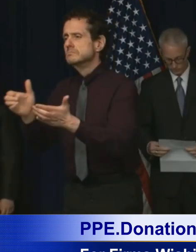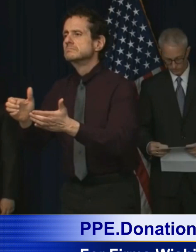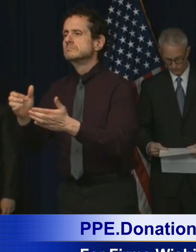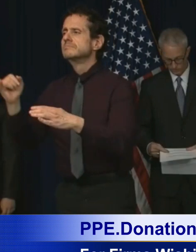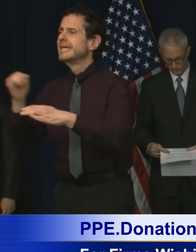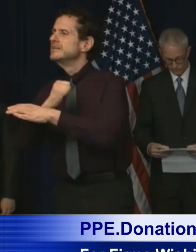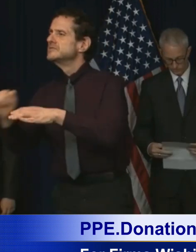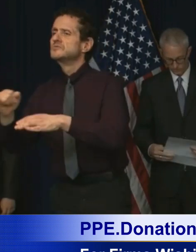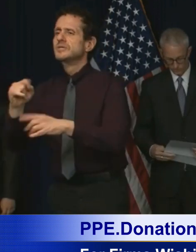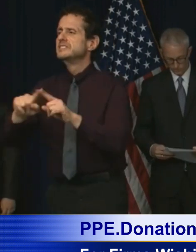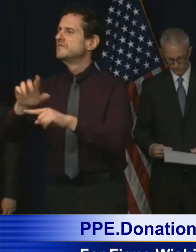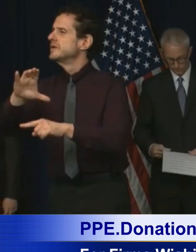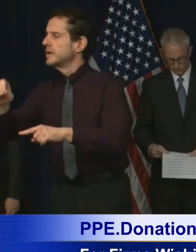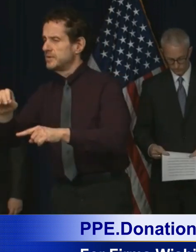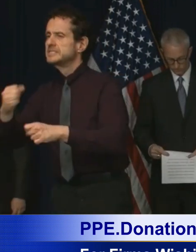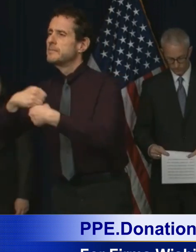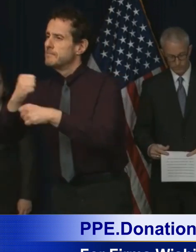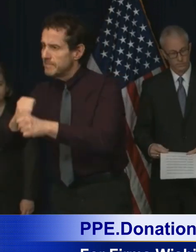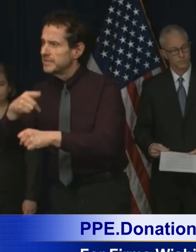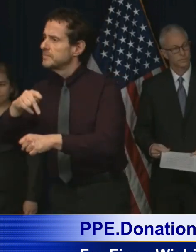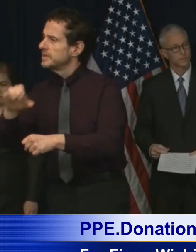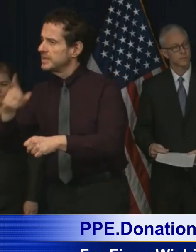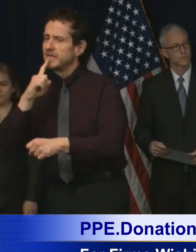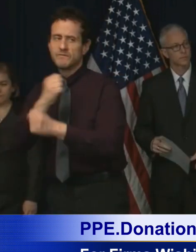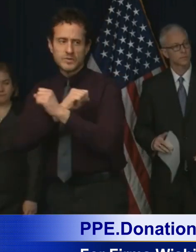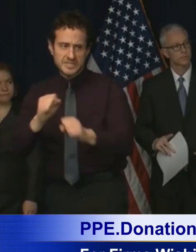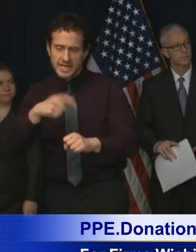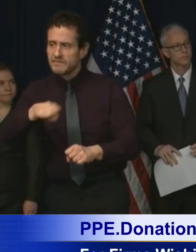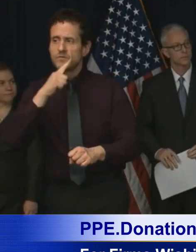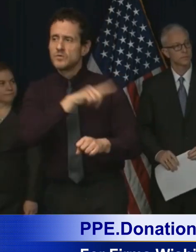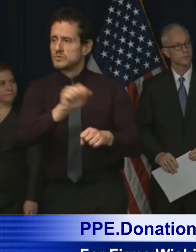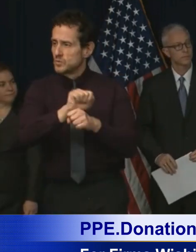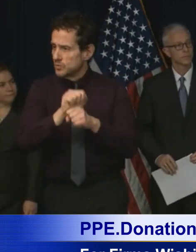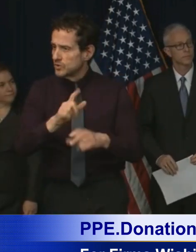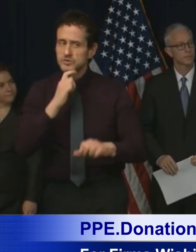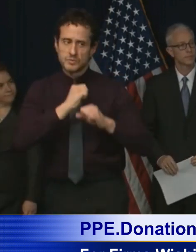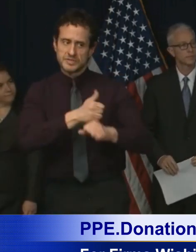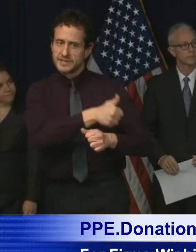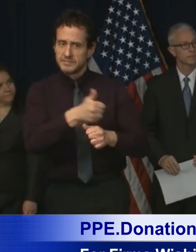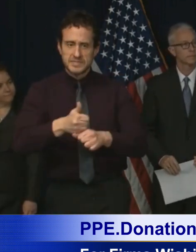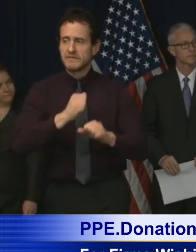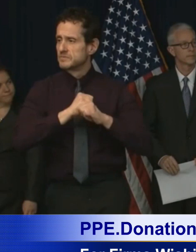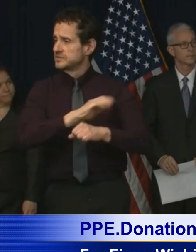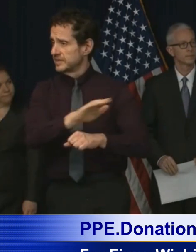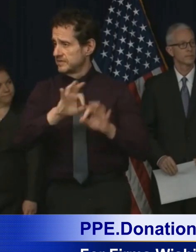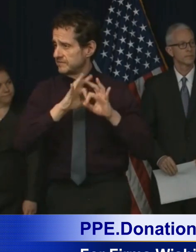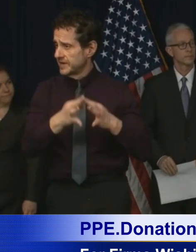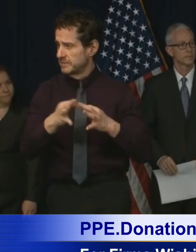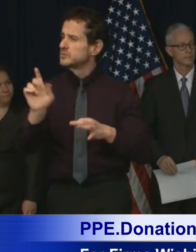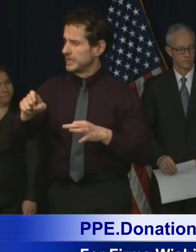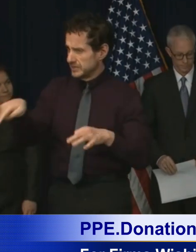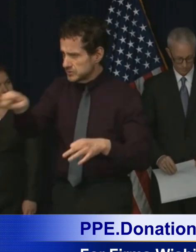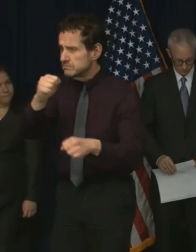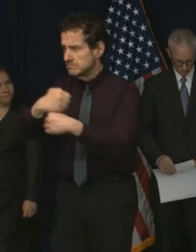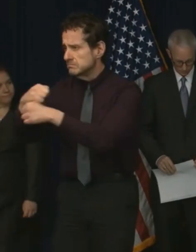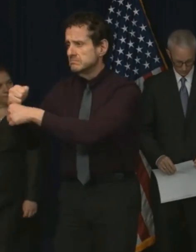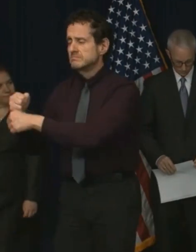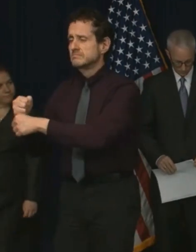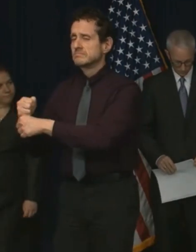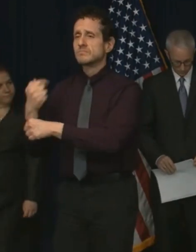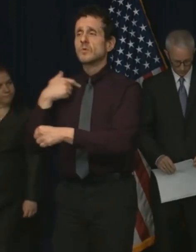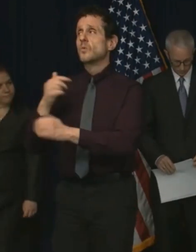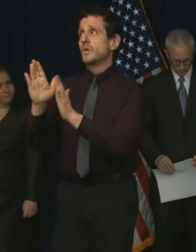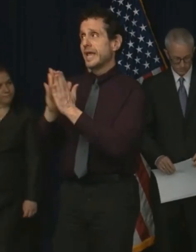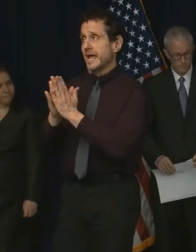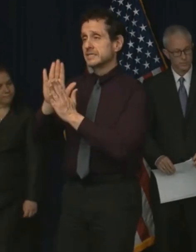produce the safety items workers desperately need to protect themselves and their families. We further call upon OSHA